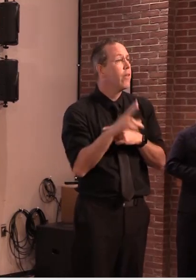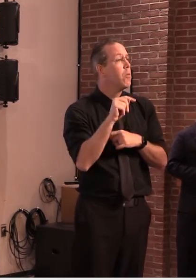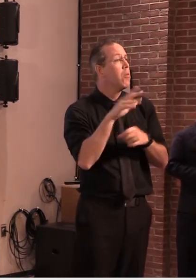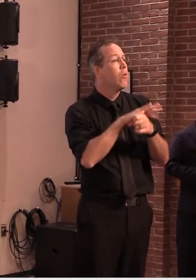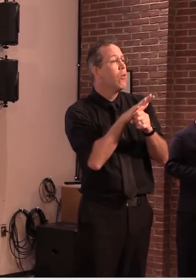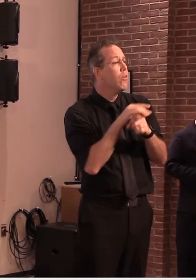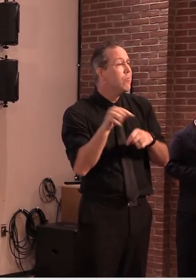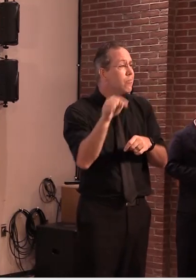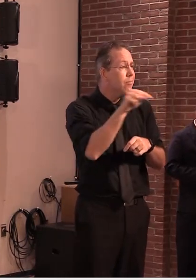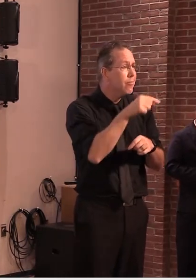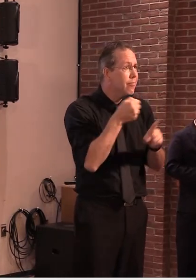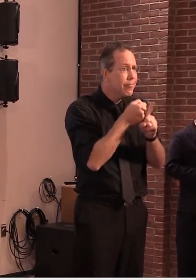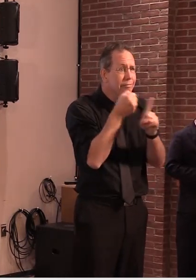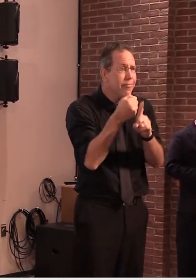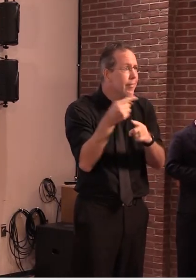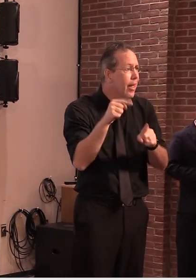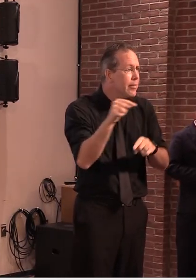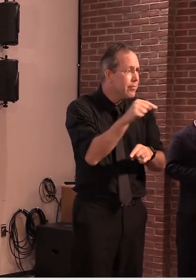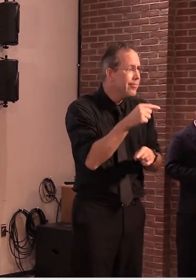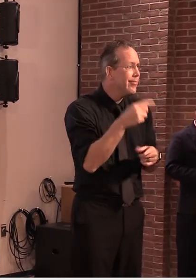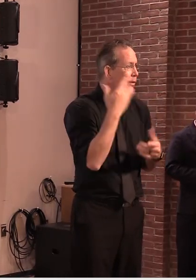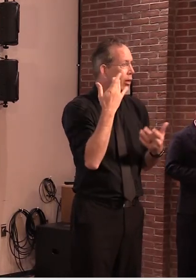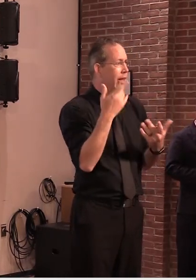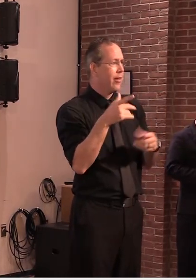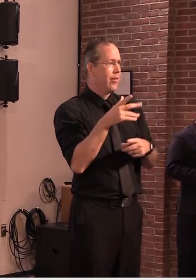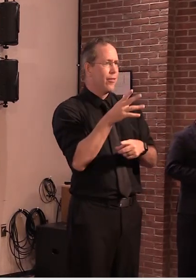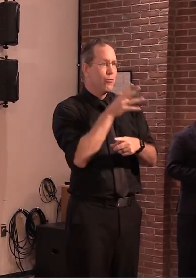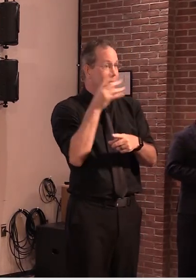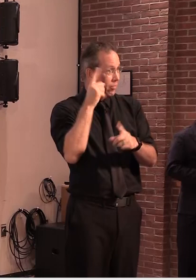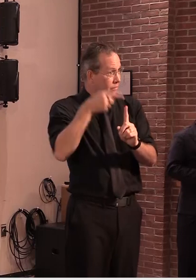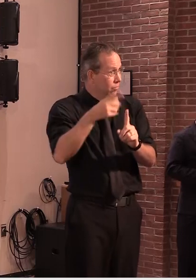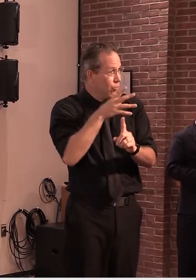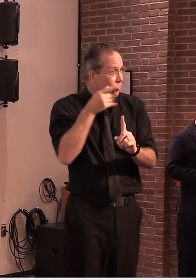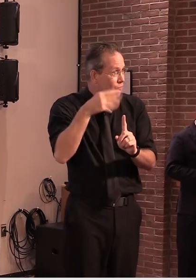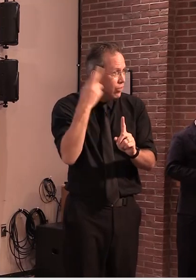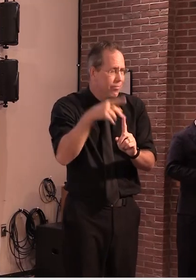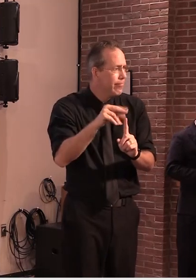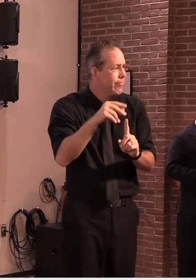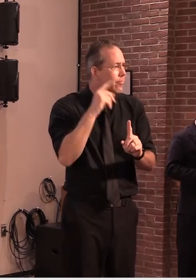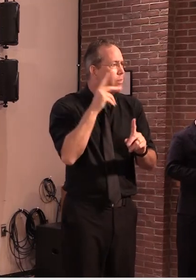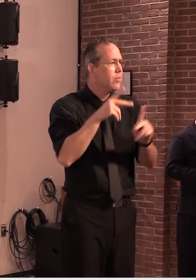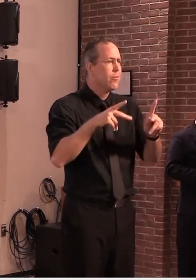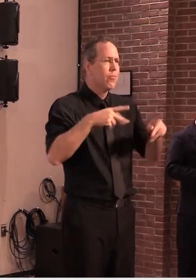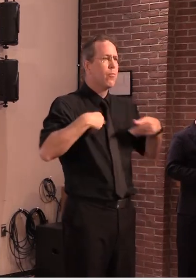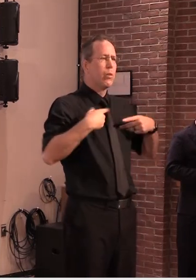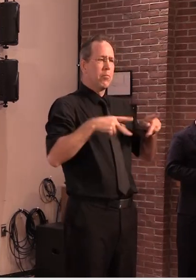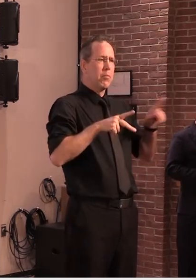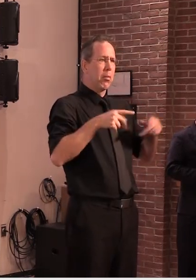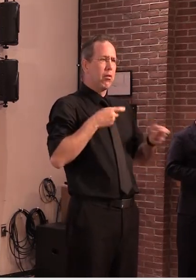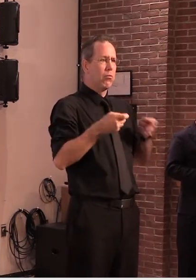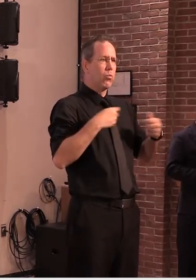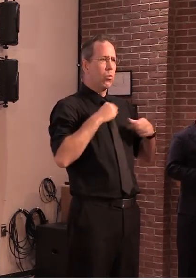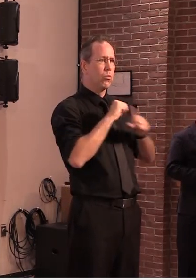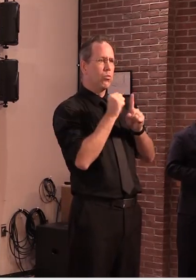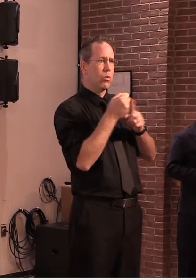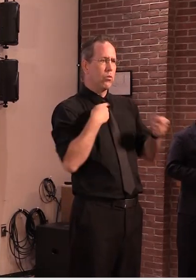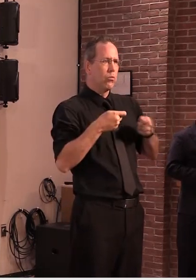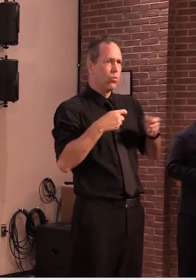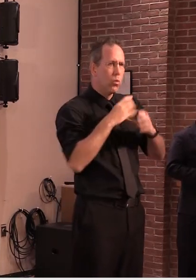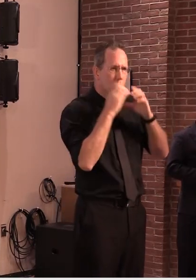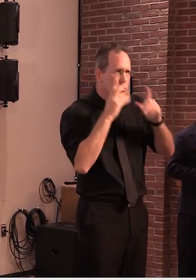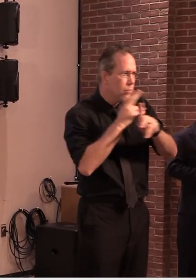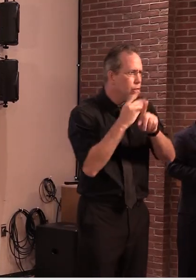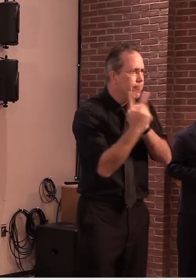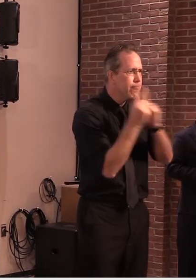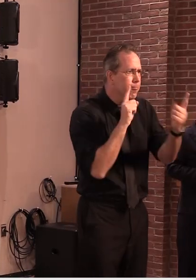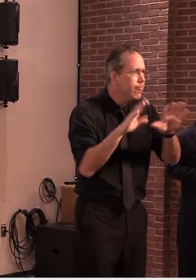predetermined, nor is it happening simply by chance. We also wanted to revisit a comparison we made in